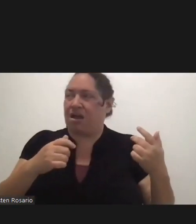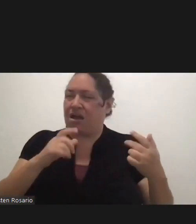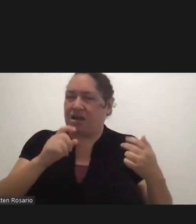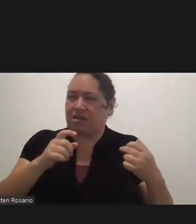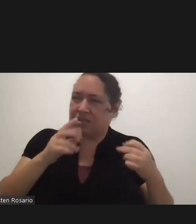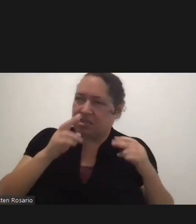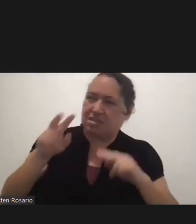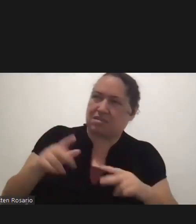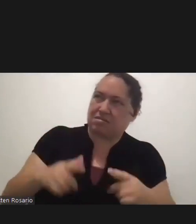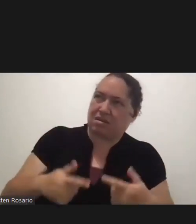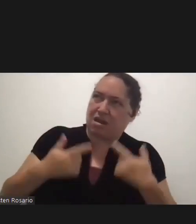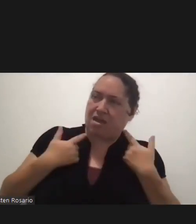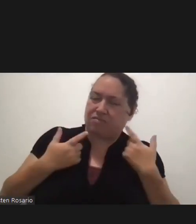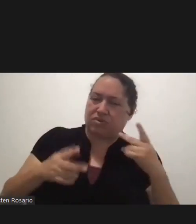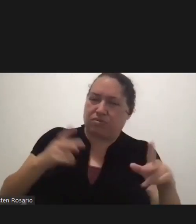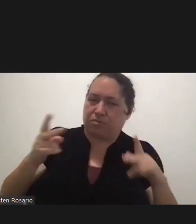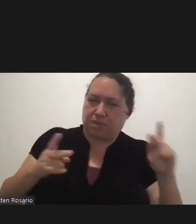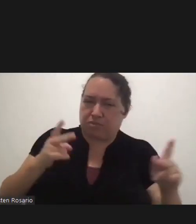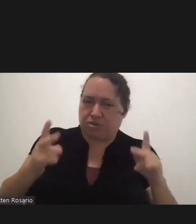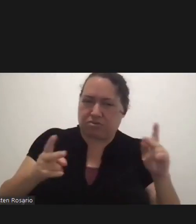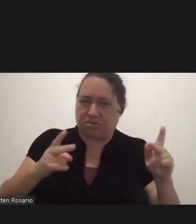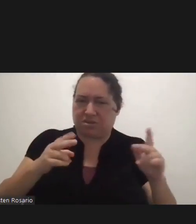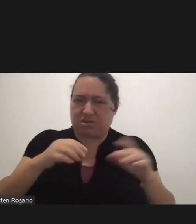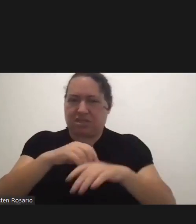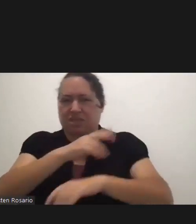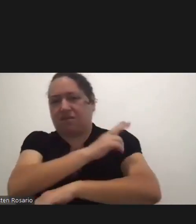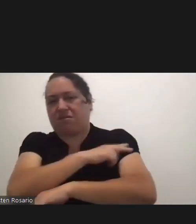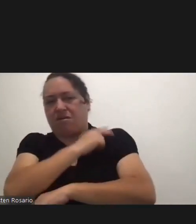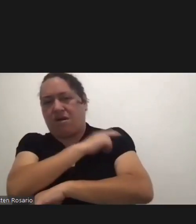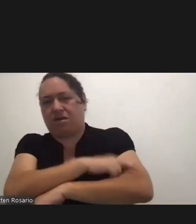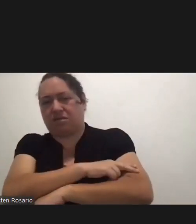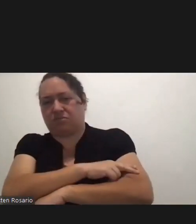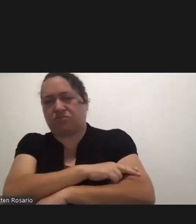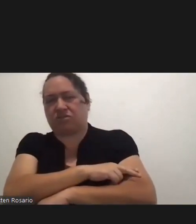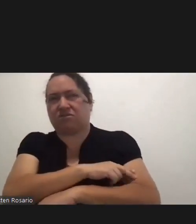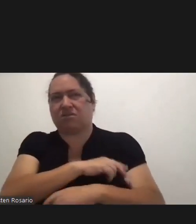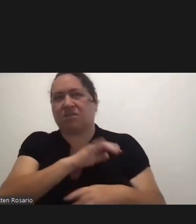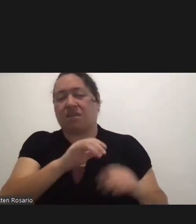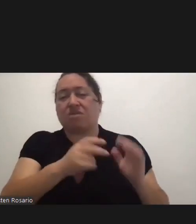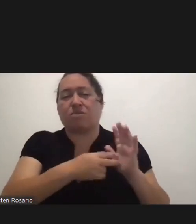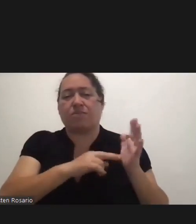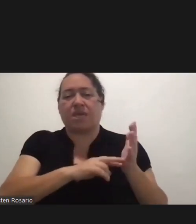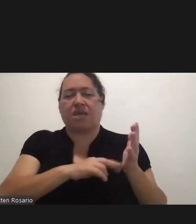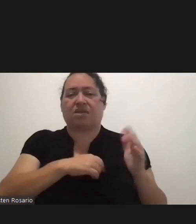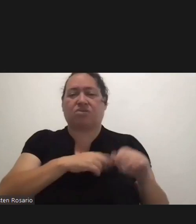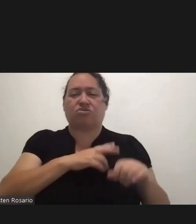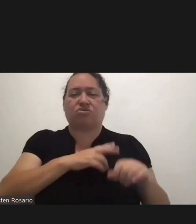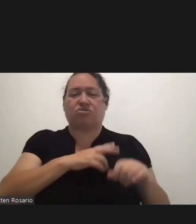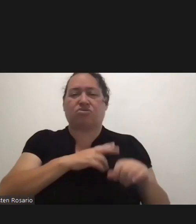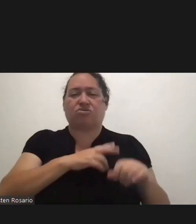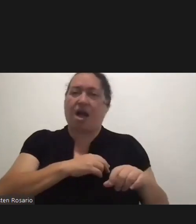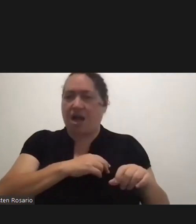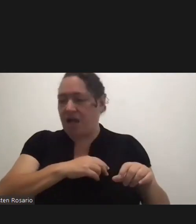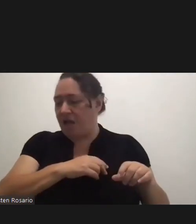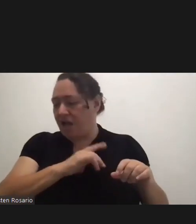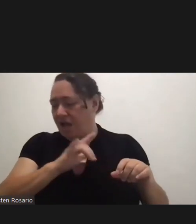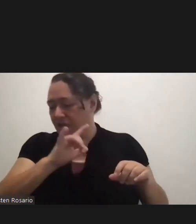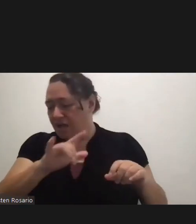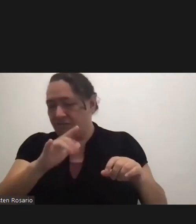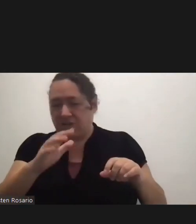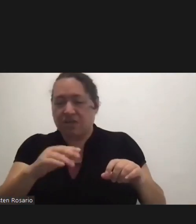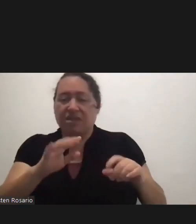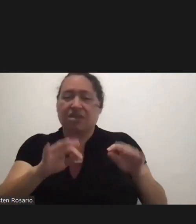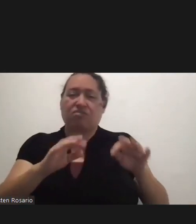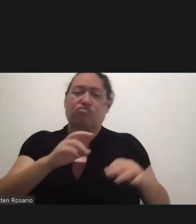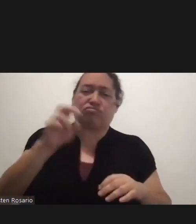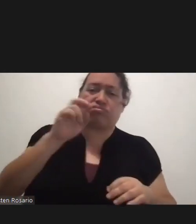people when they go to, when they're hospitalized. That to me is normal. I would love it when travelers come back